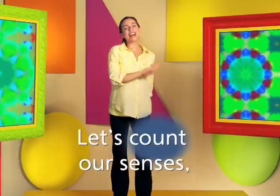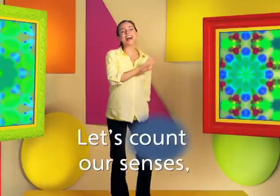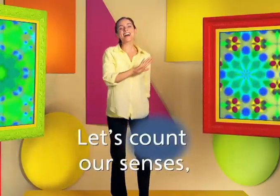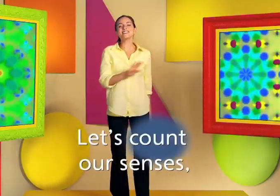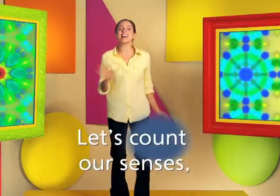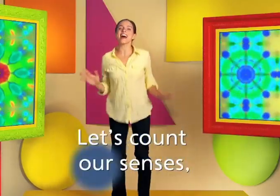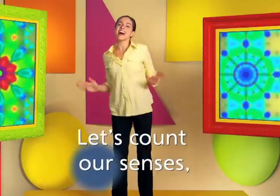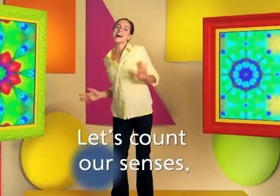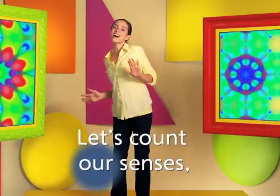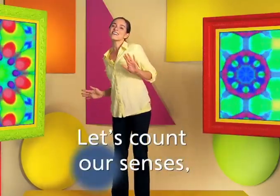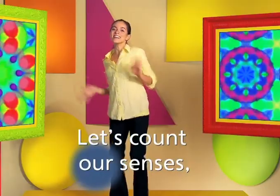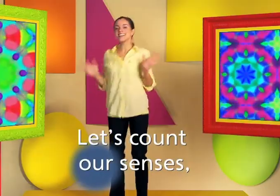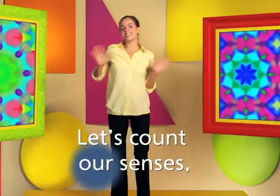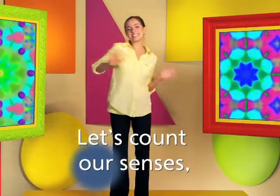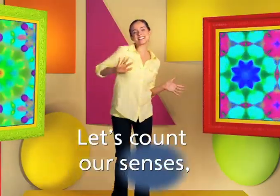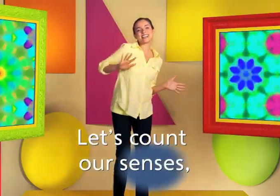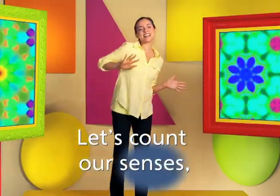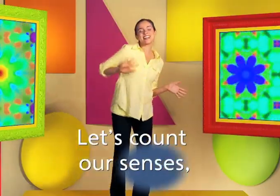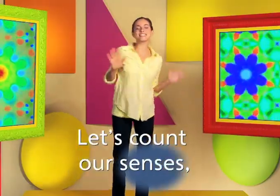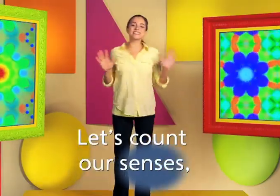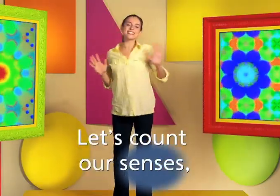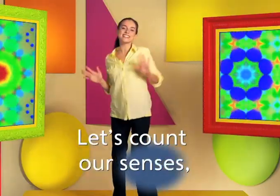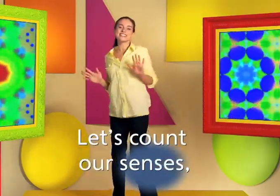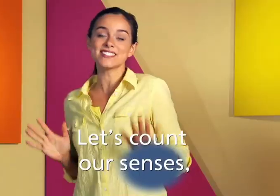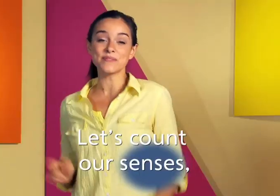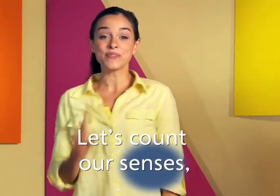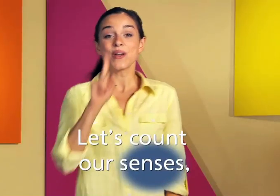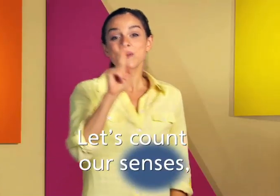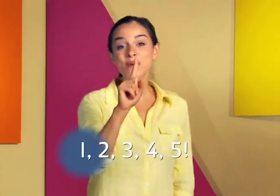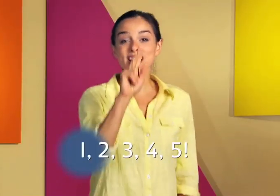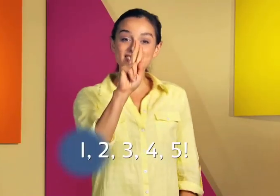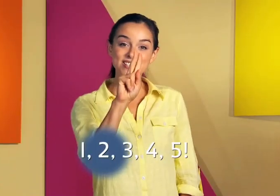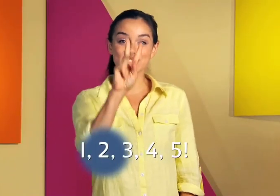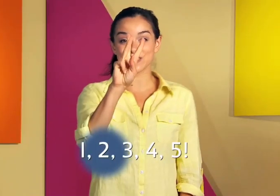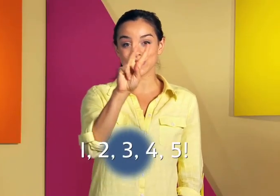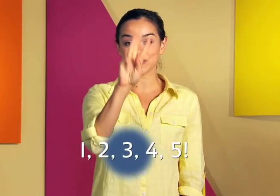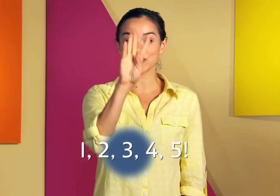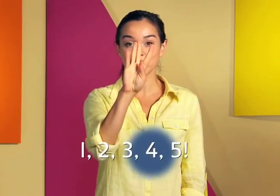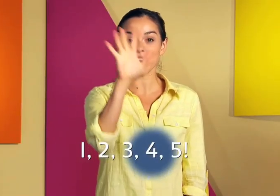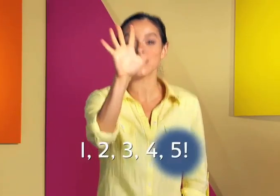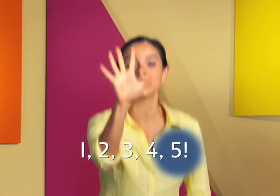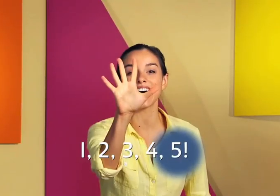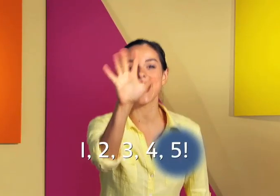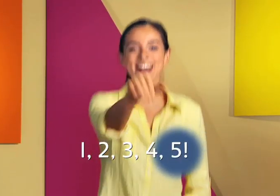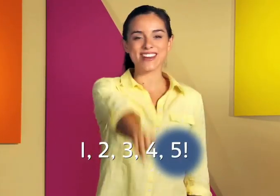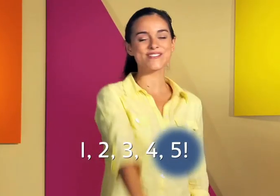count our senses. Let's two, three, four, five.